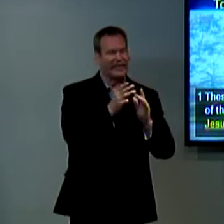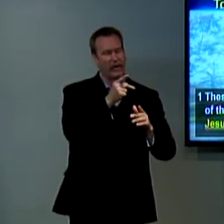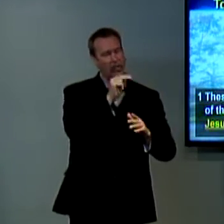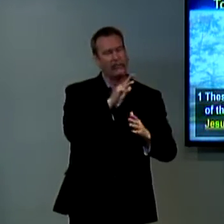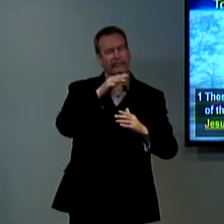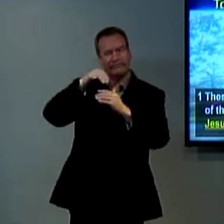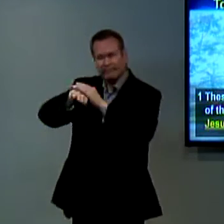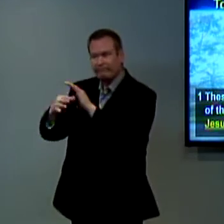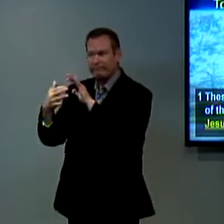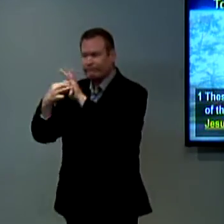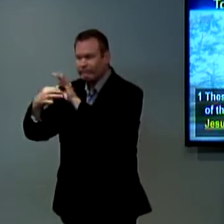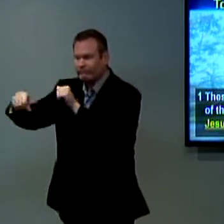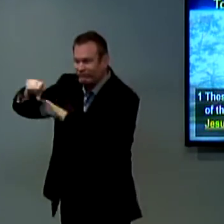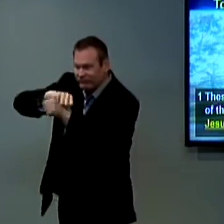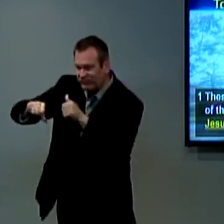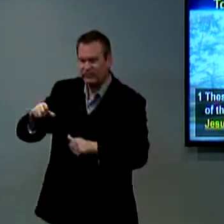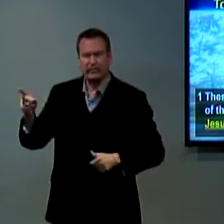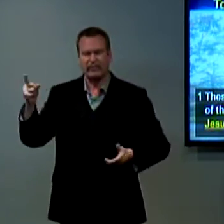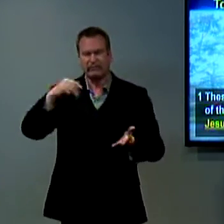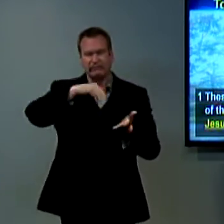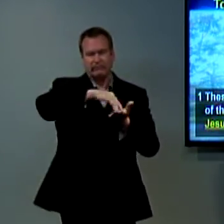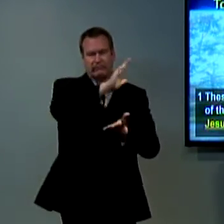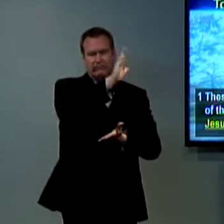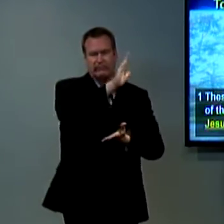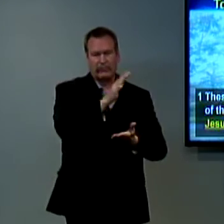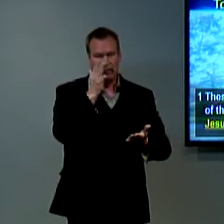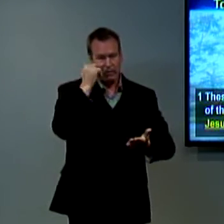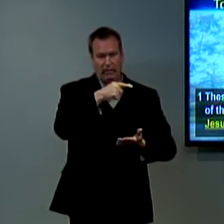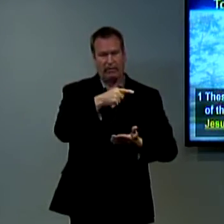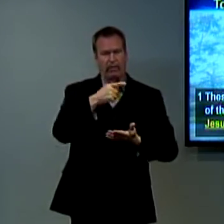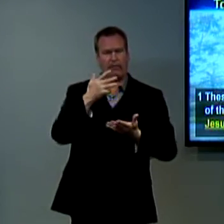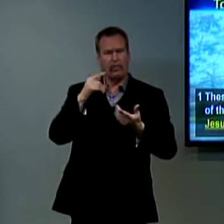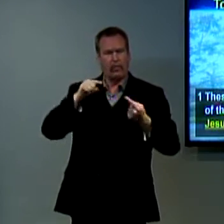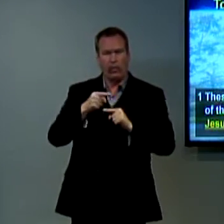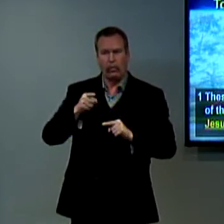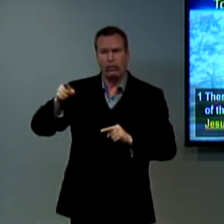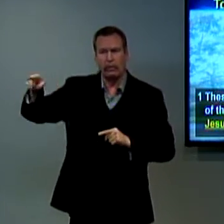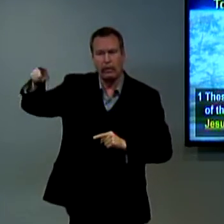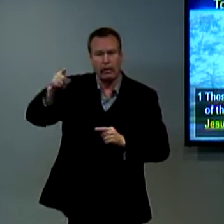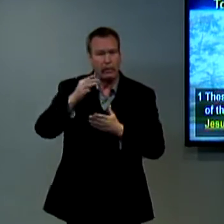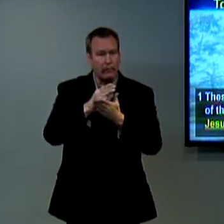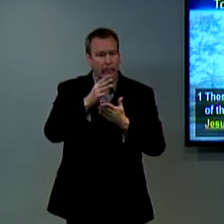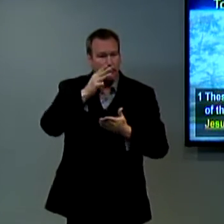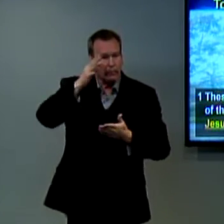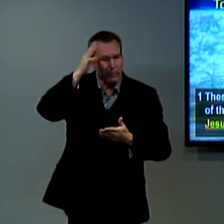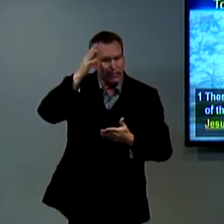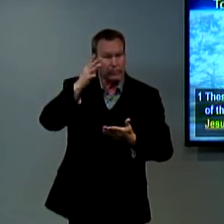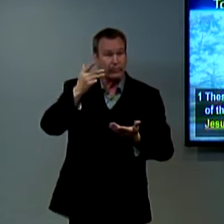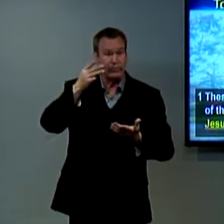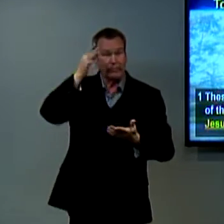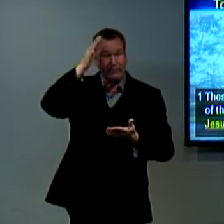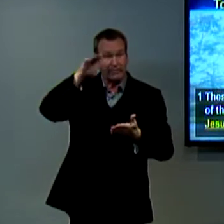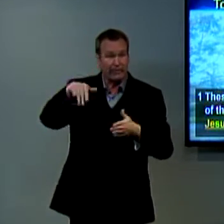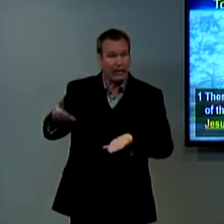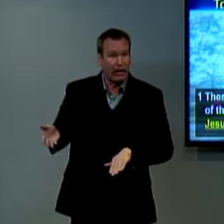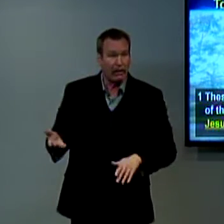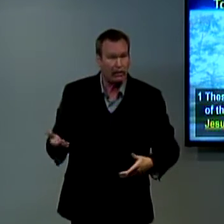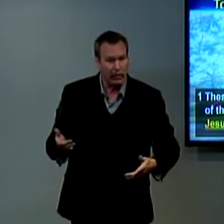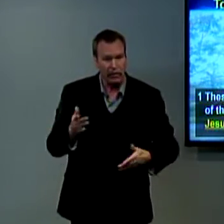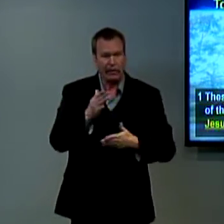a while but Paul went in and he built relationships with people and they realized wow you know maybe he had imprisoned their family members.